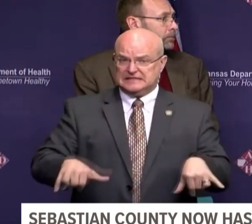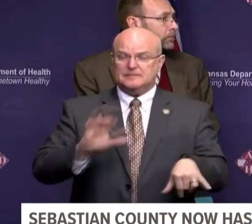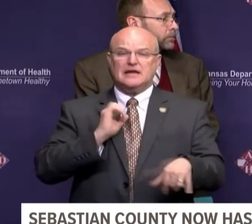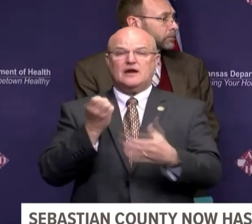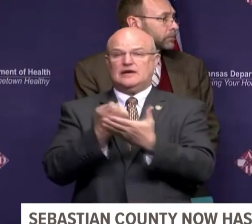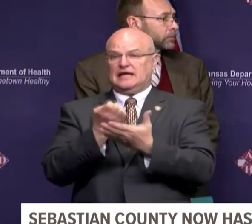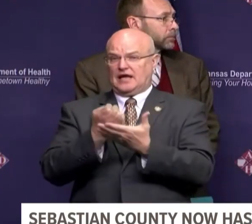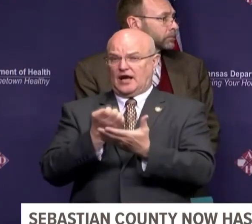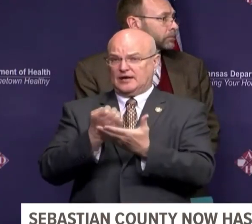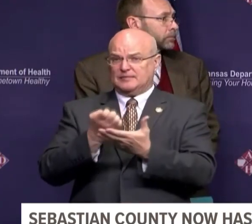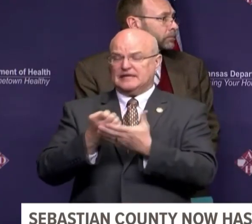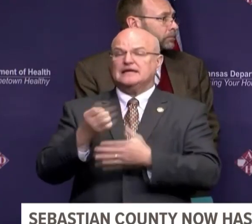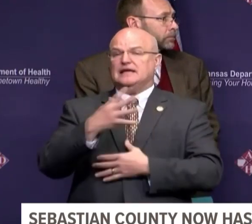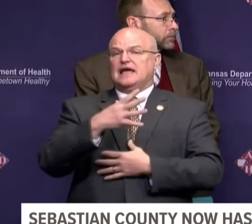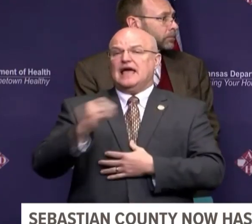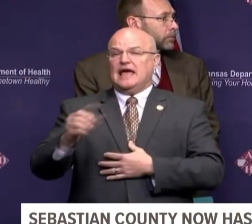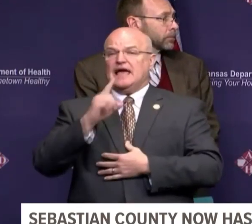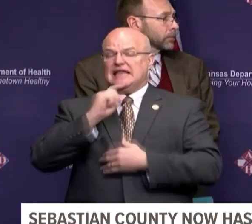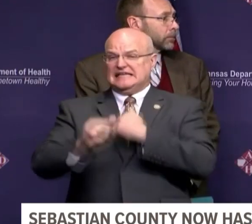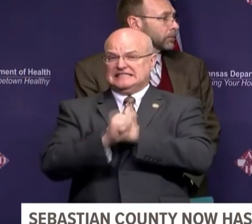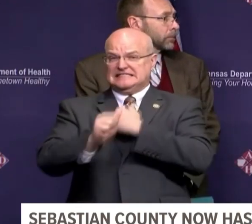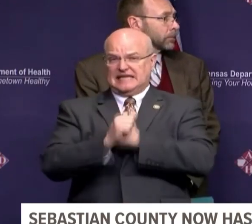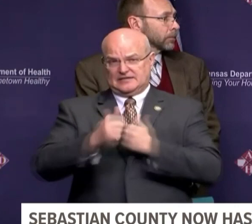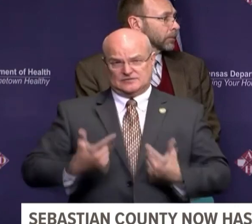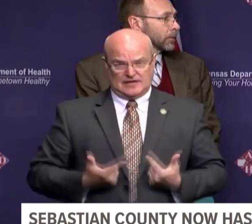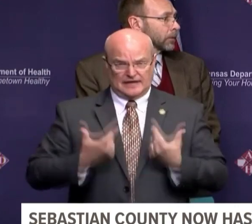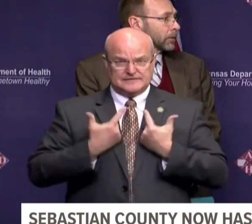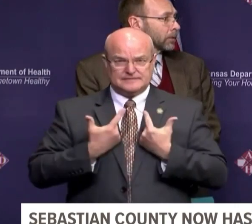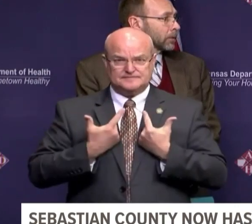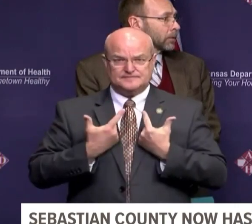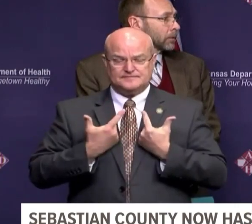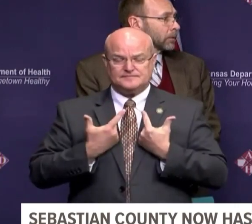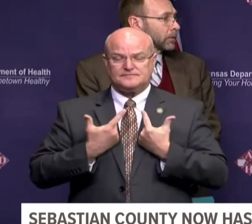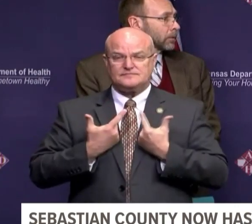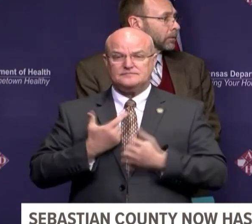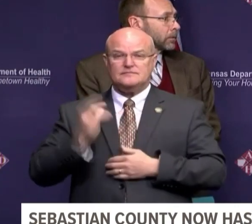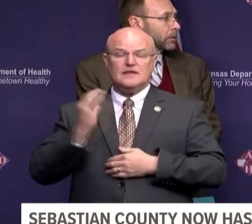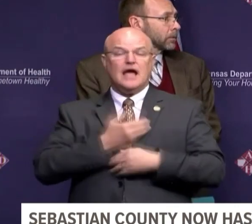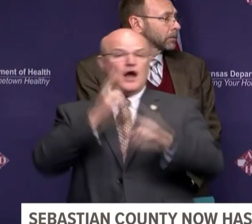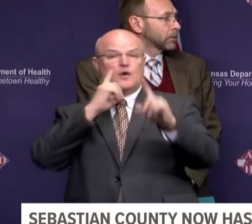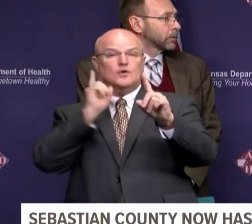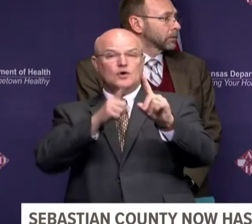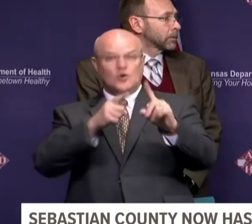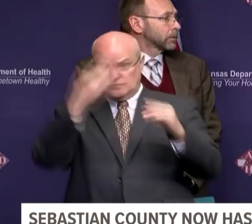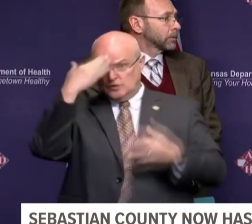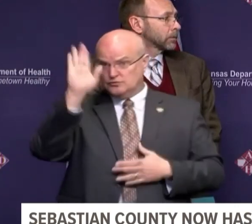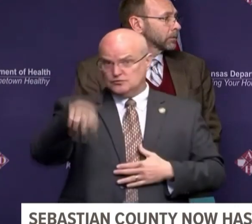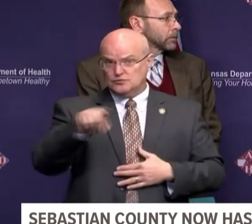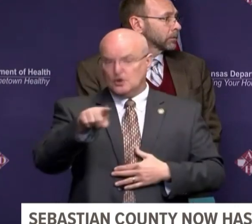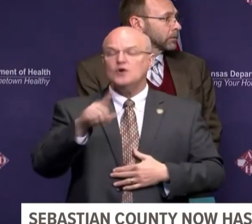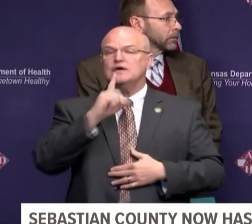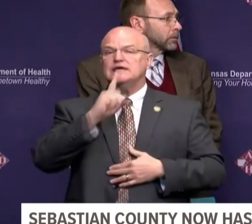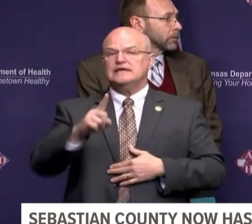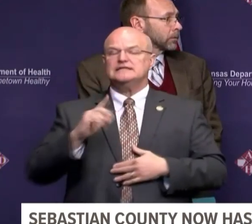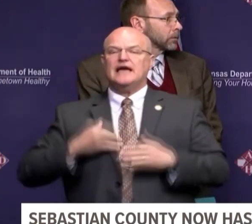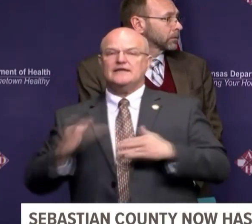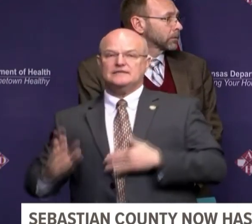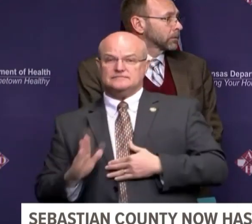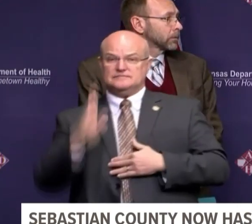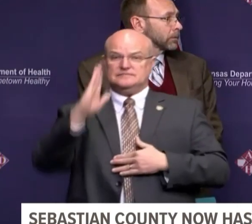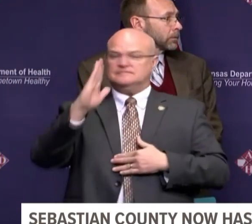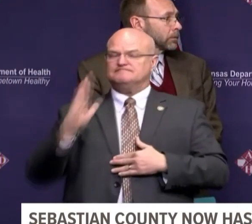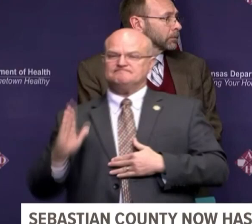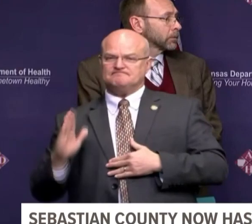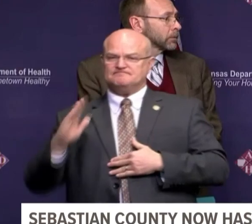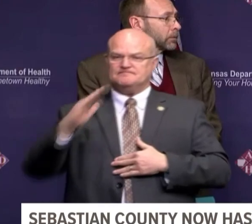our economy, and it endangers lives. Our goal, as you know, is to flatten the peak